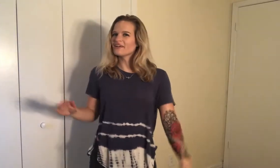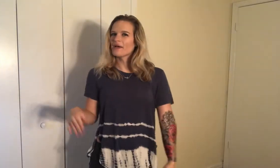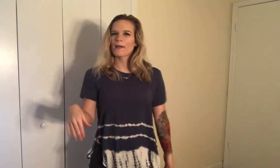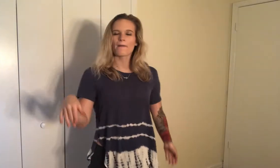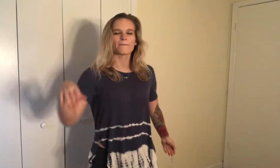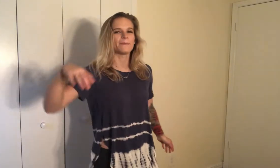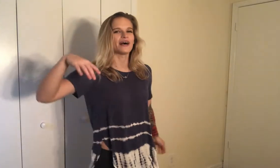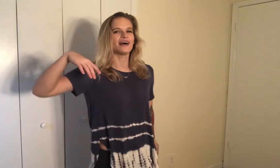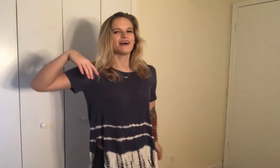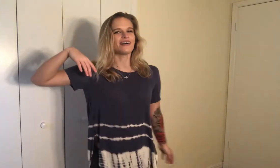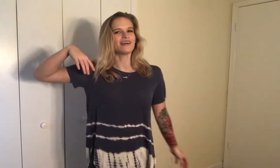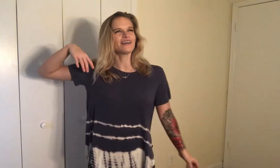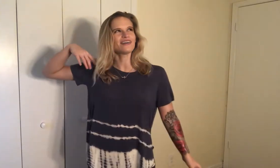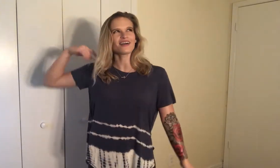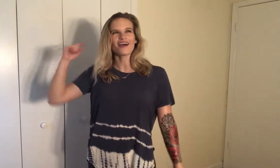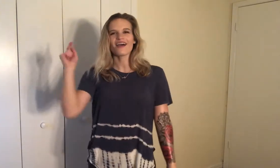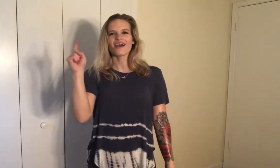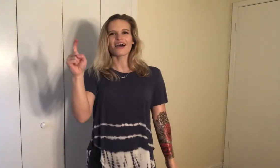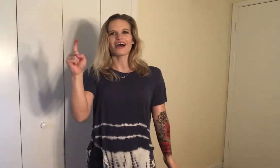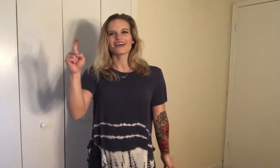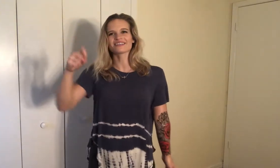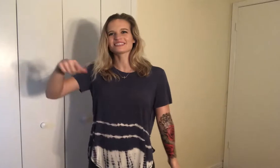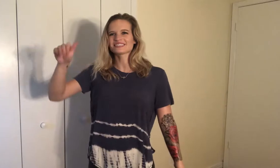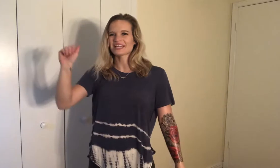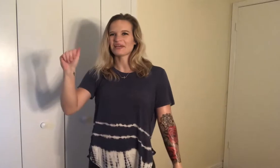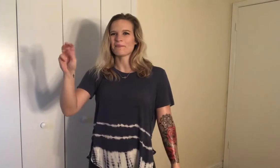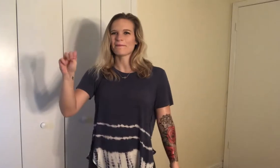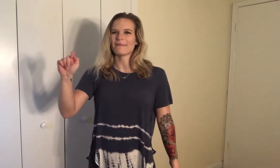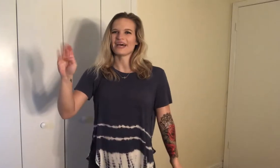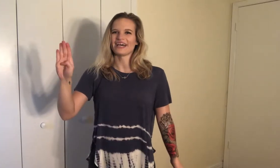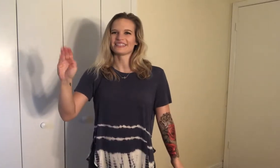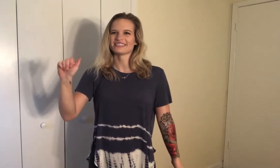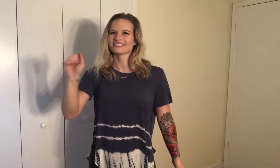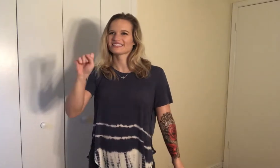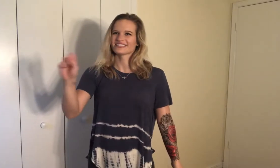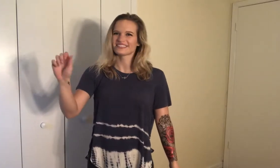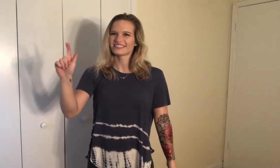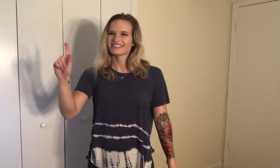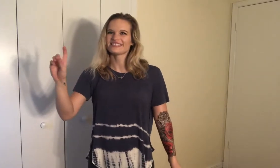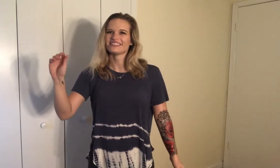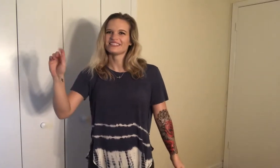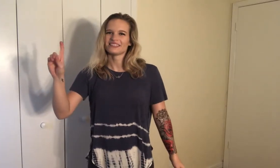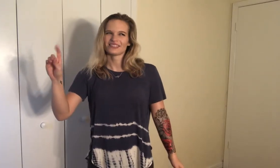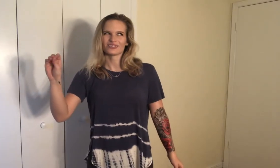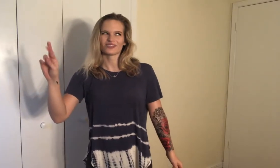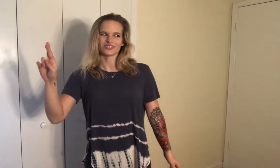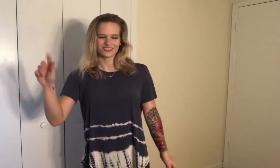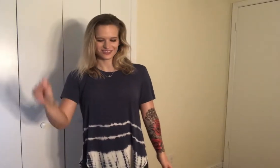by Ex-Ambass-a-dors.